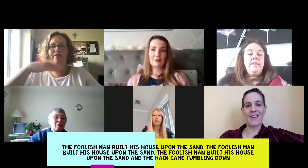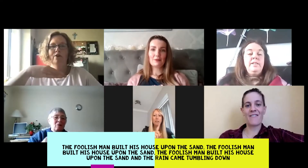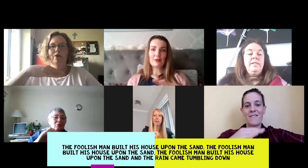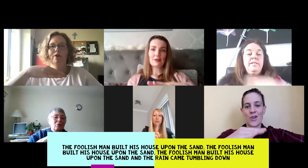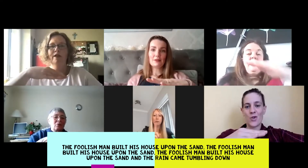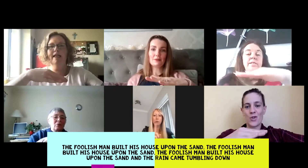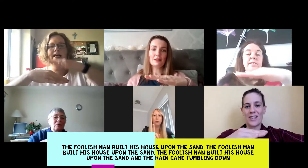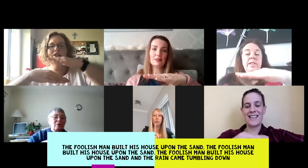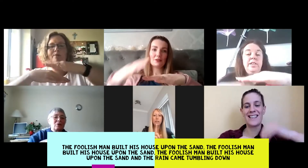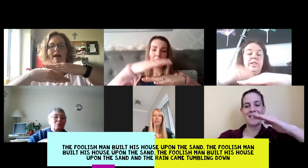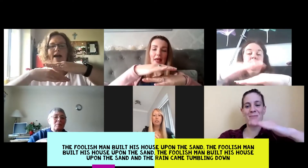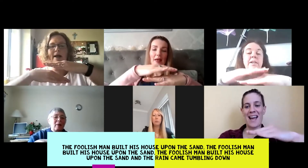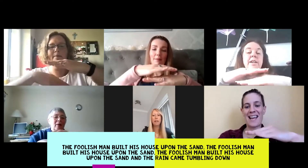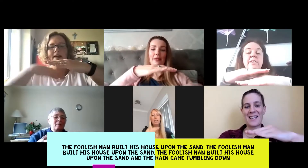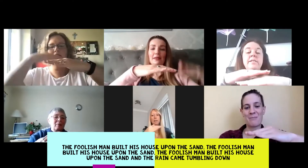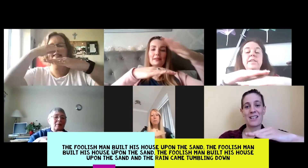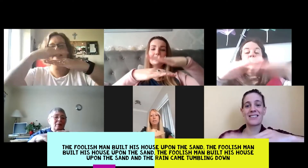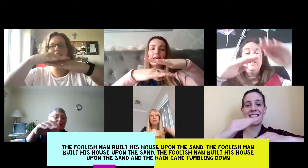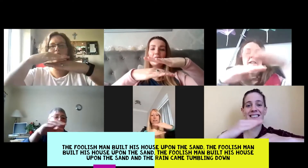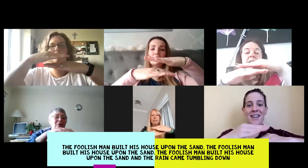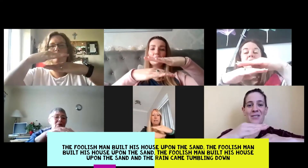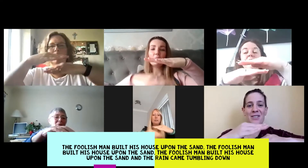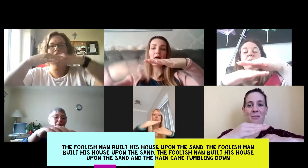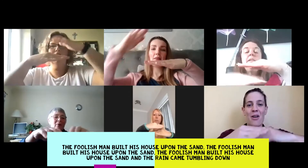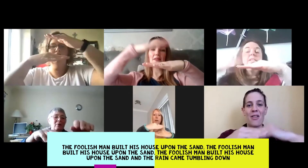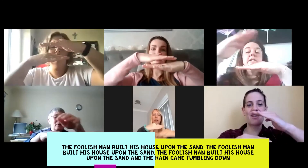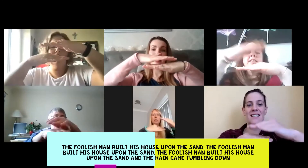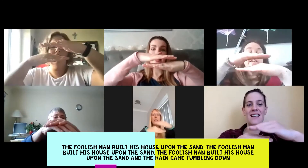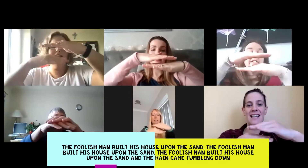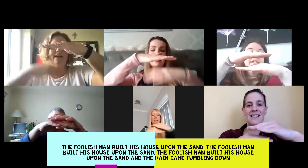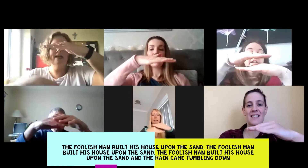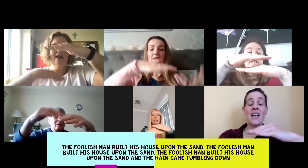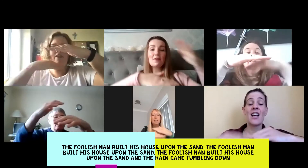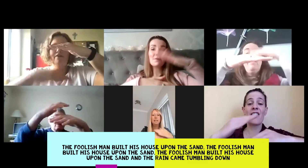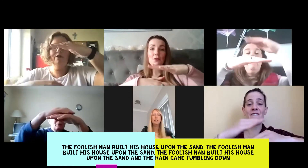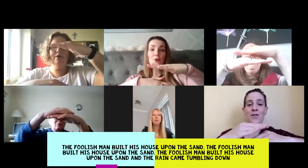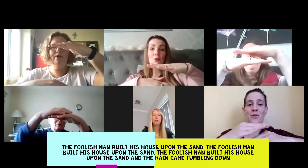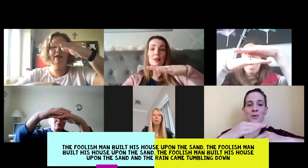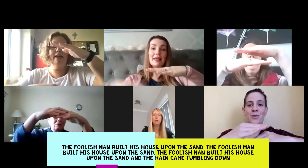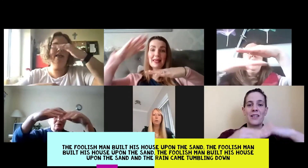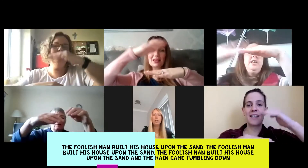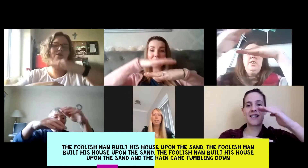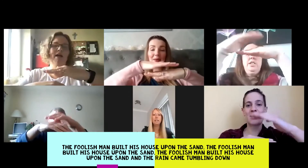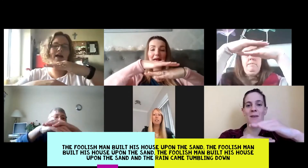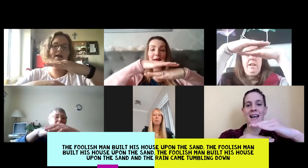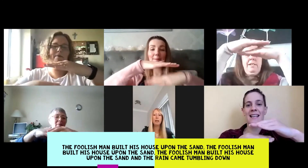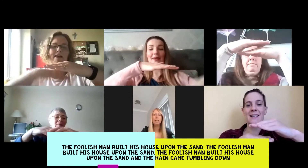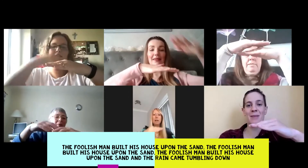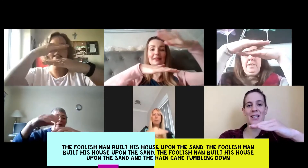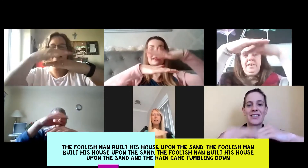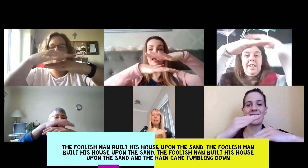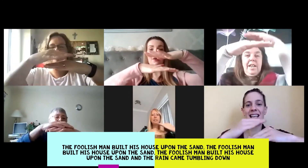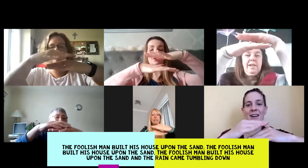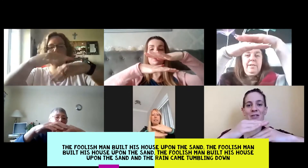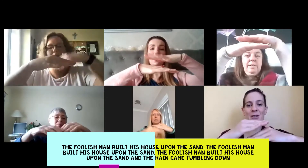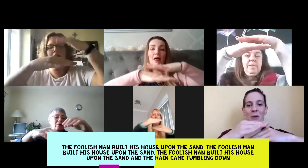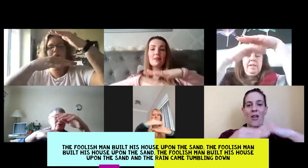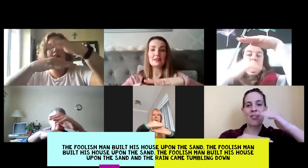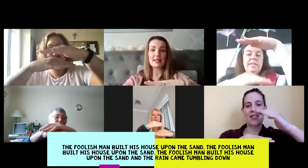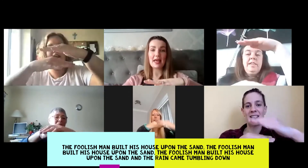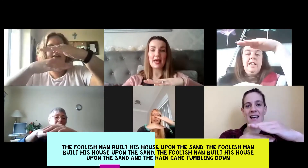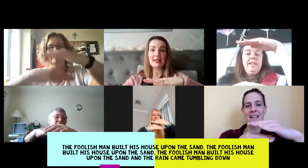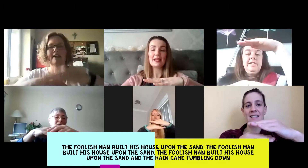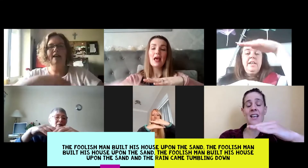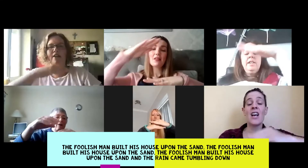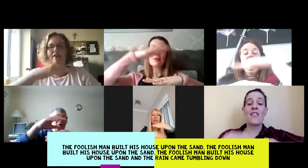The Wiseland built his house upon the sand The Wiseland built his house upon